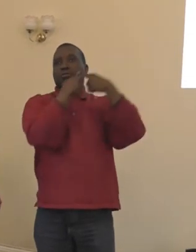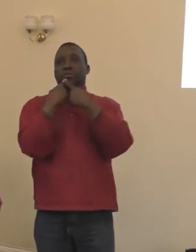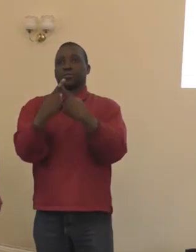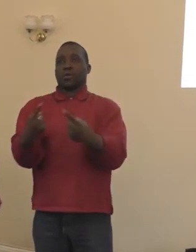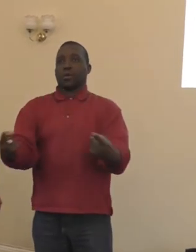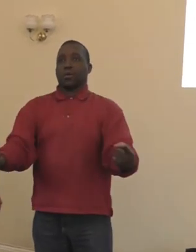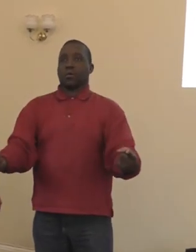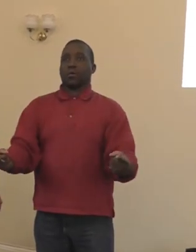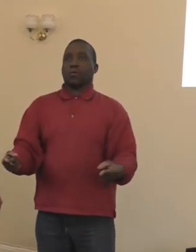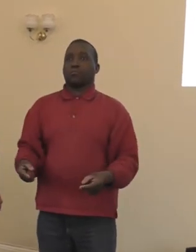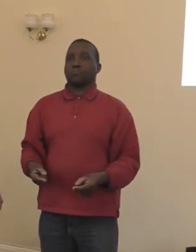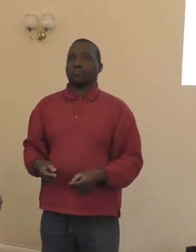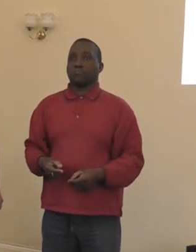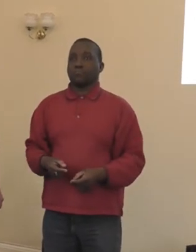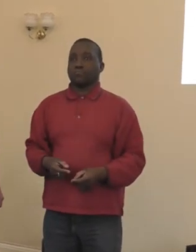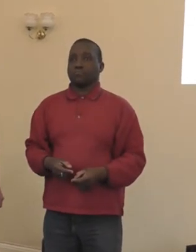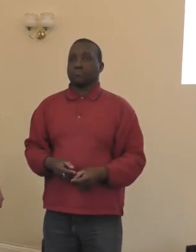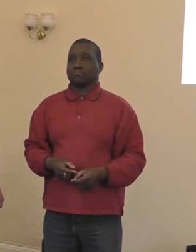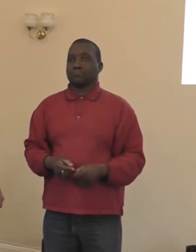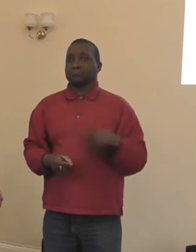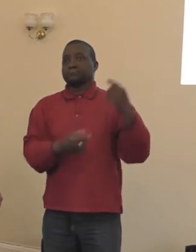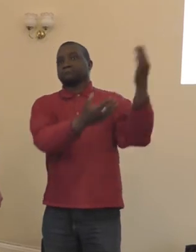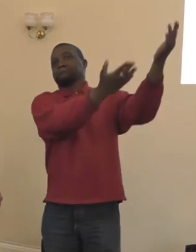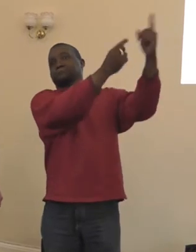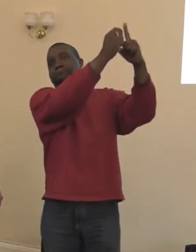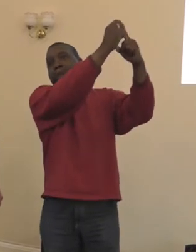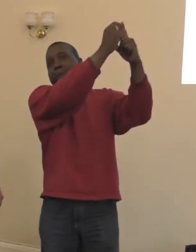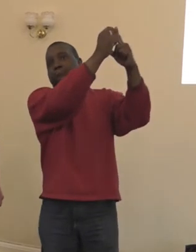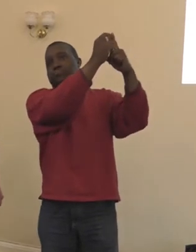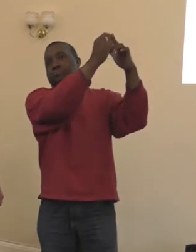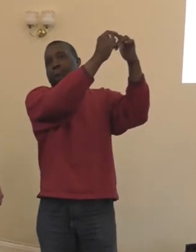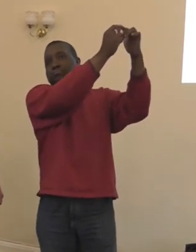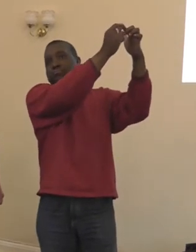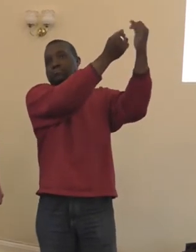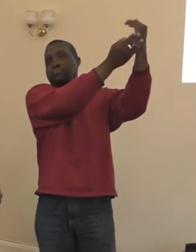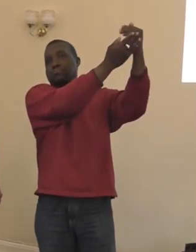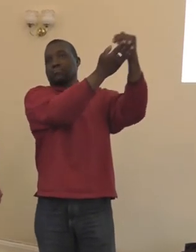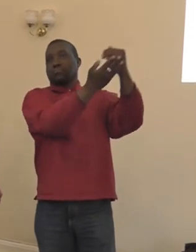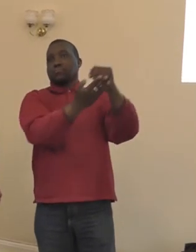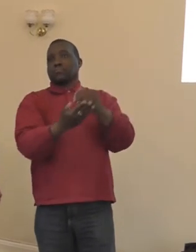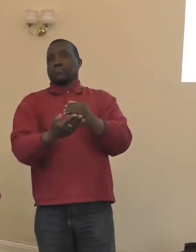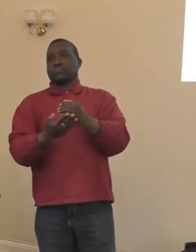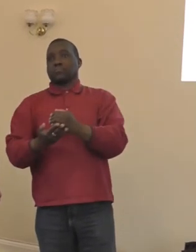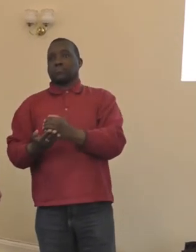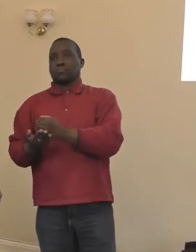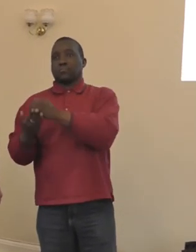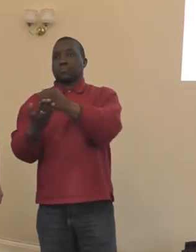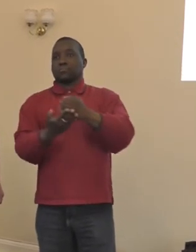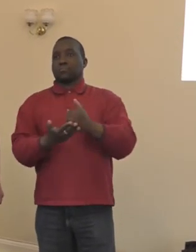say. We call our patron to come to our pay.